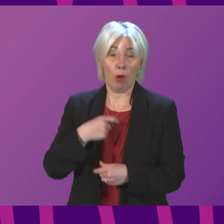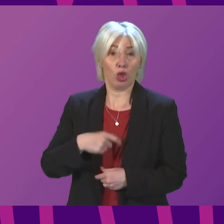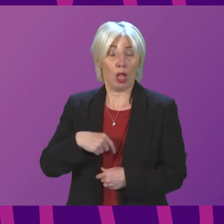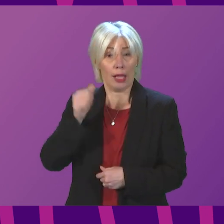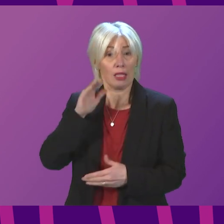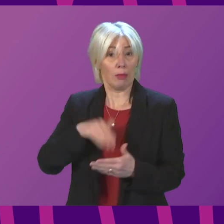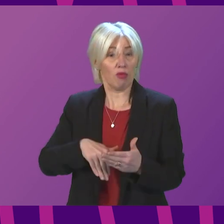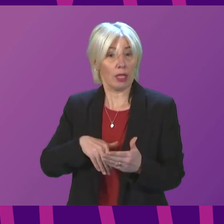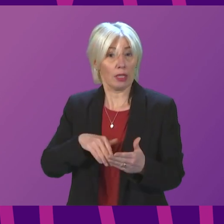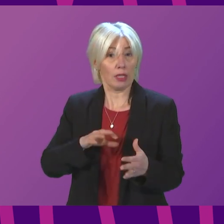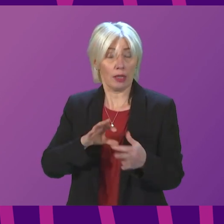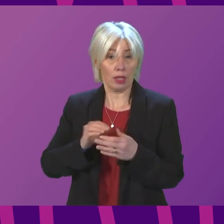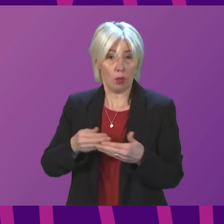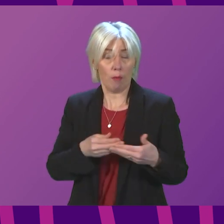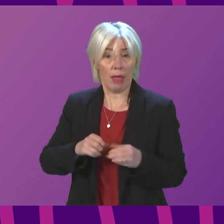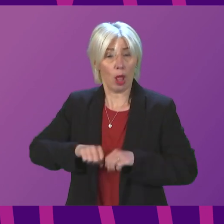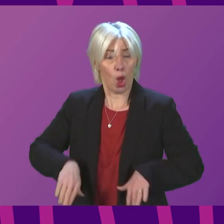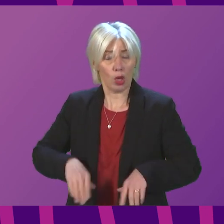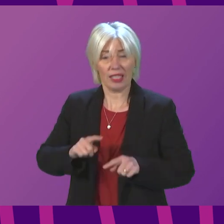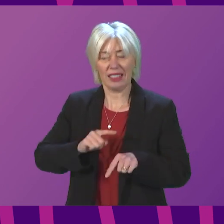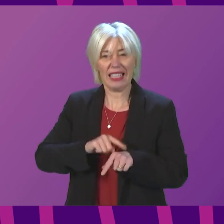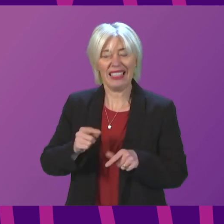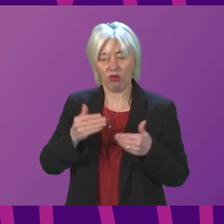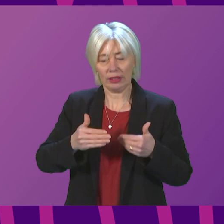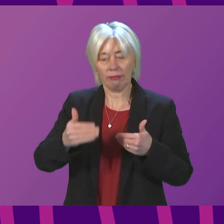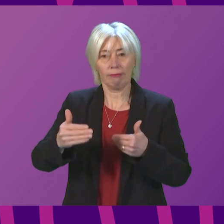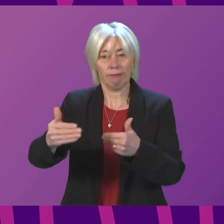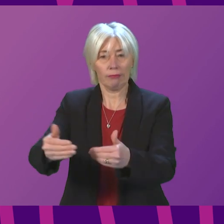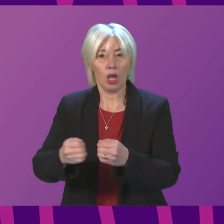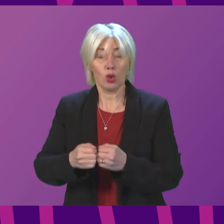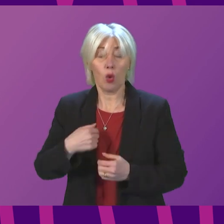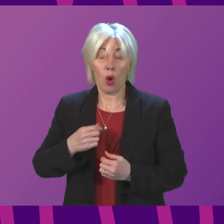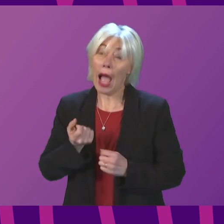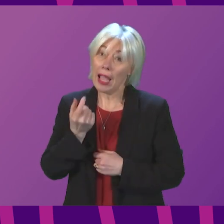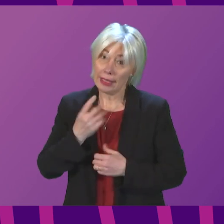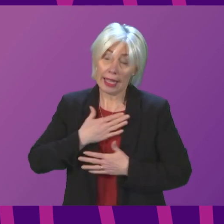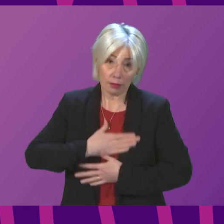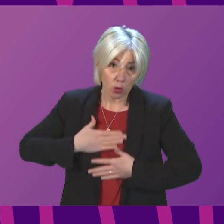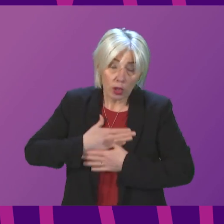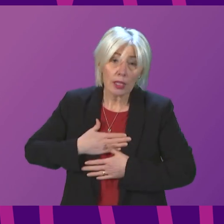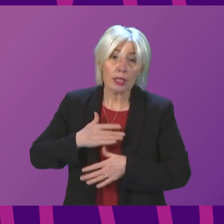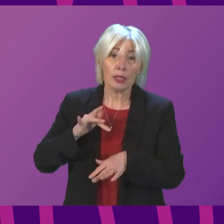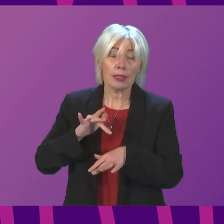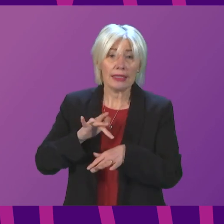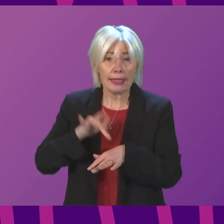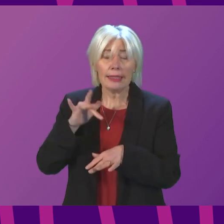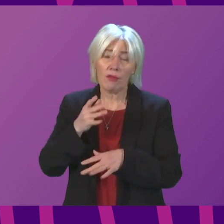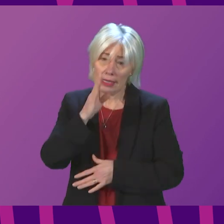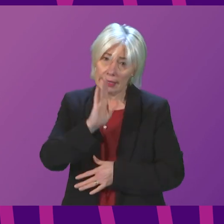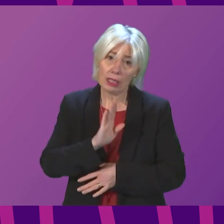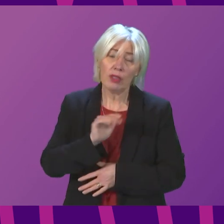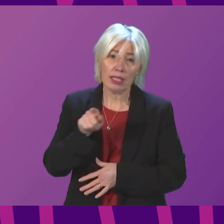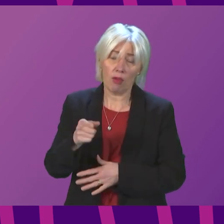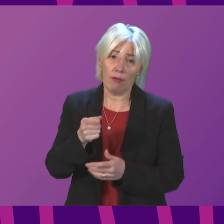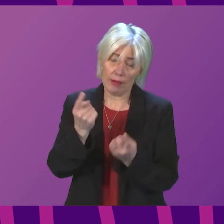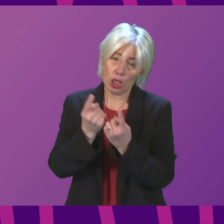around baby loss at different stages, and therefore I absolutely understand the emotion, the sensitivity and the seriousness of these